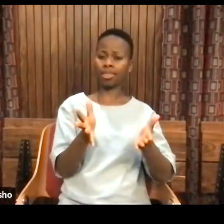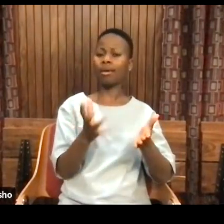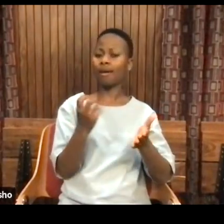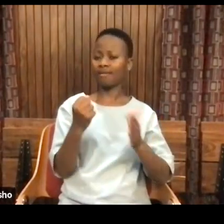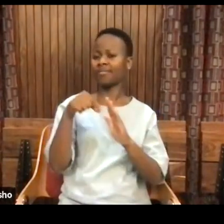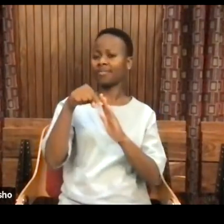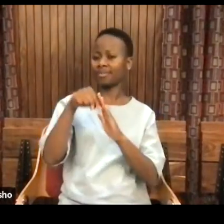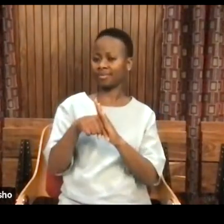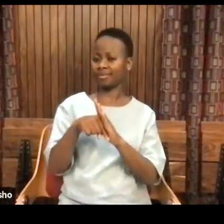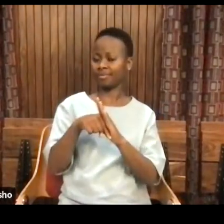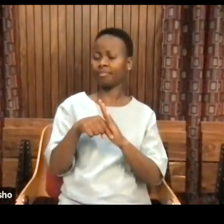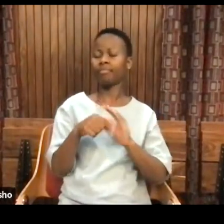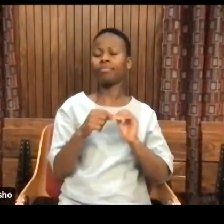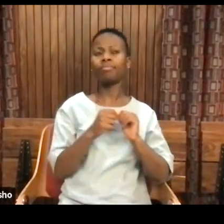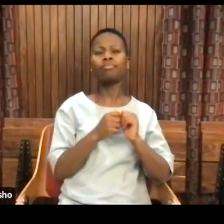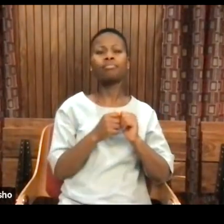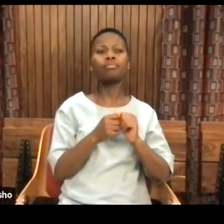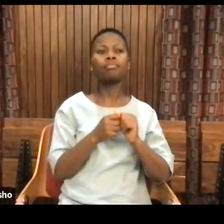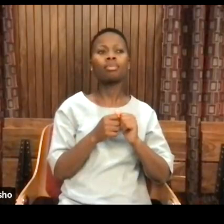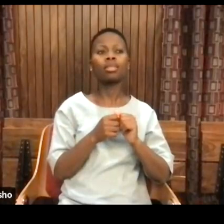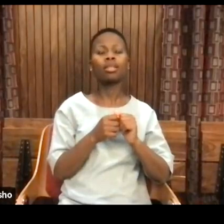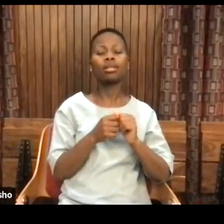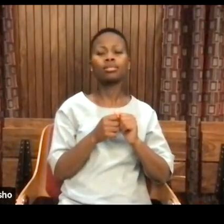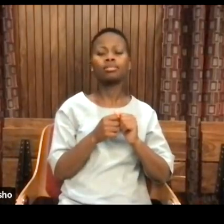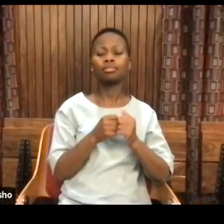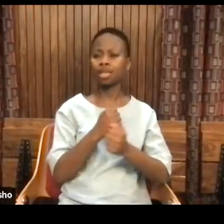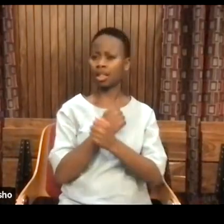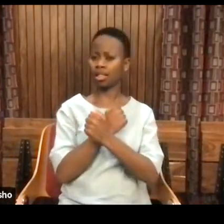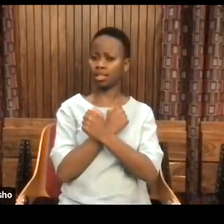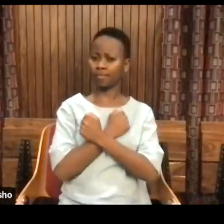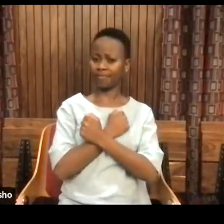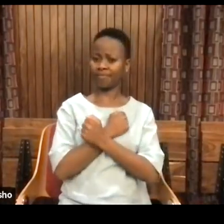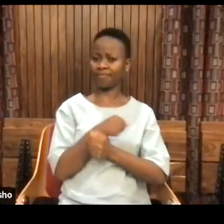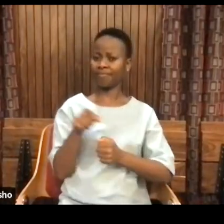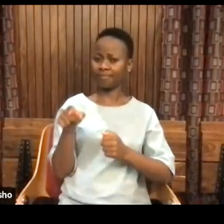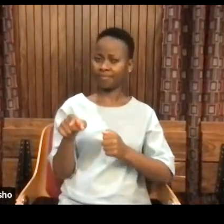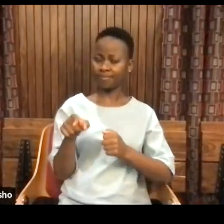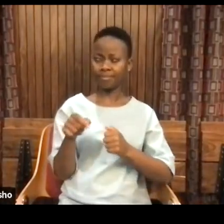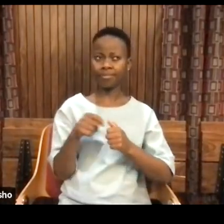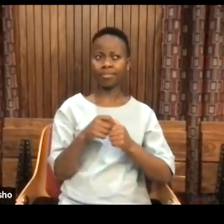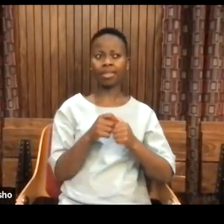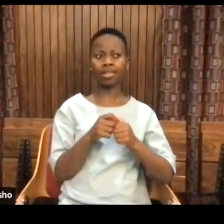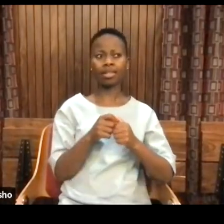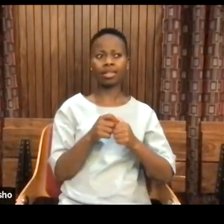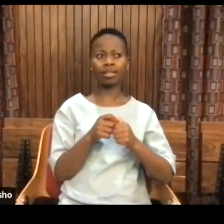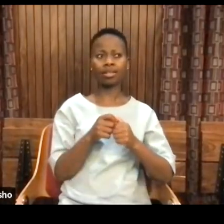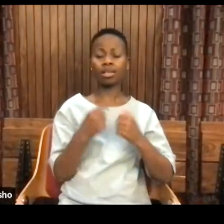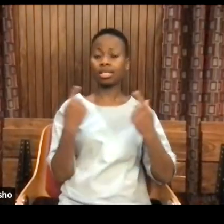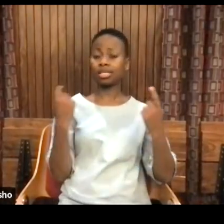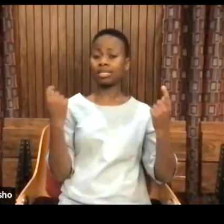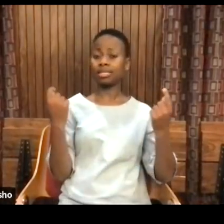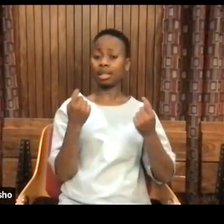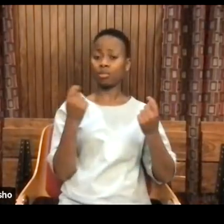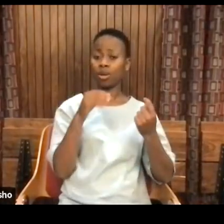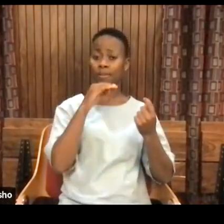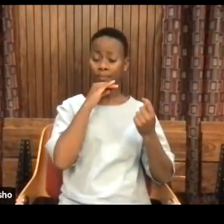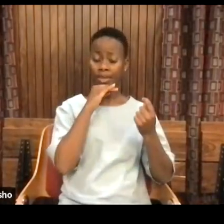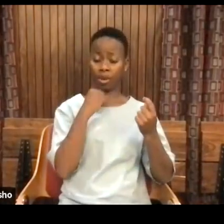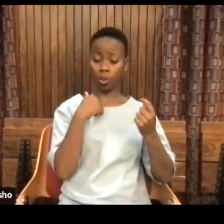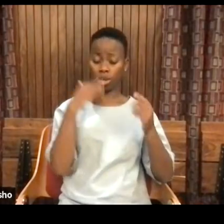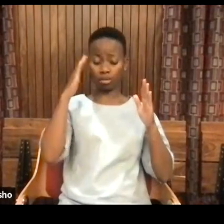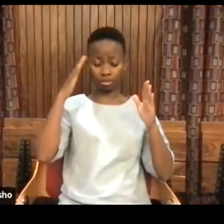But there's another kind of love in which what is celebrated is not the reproduction of the self,